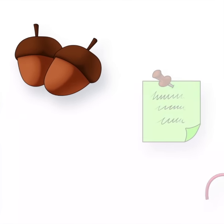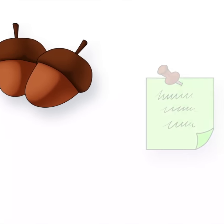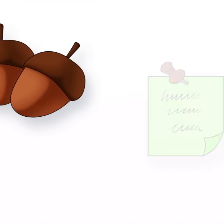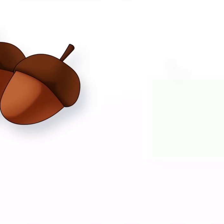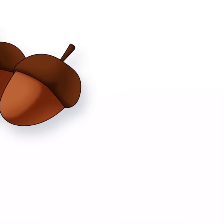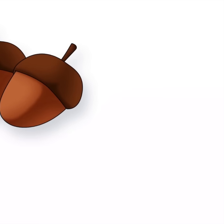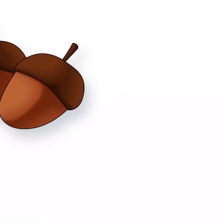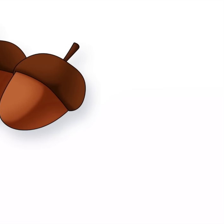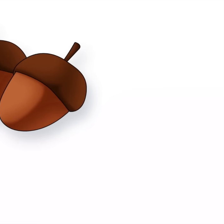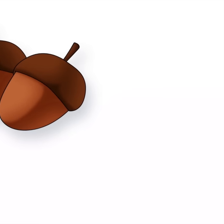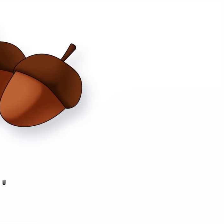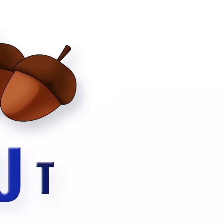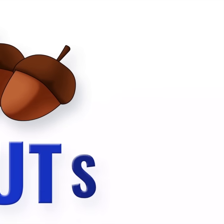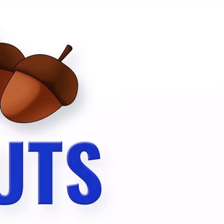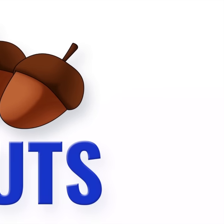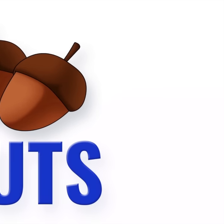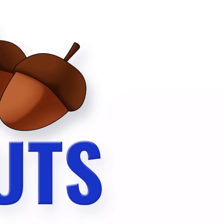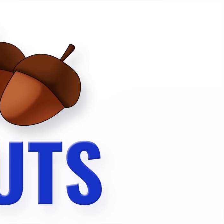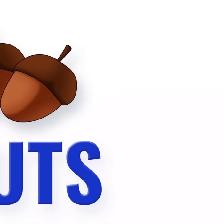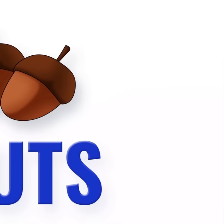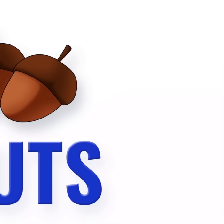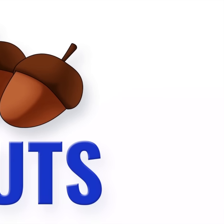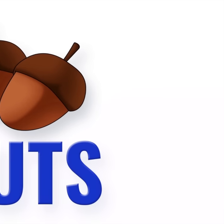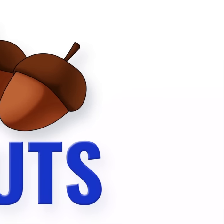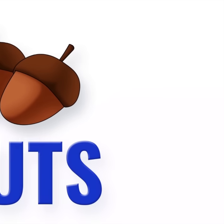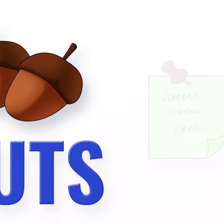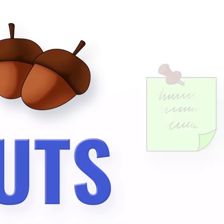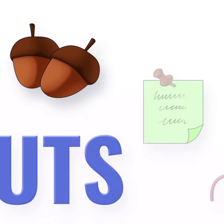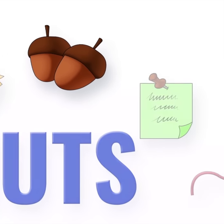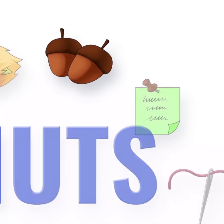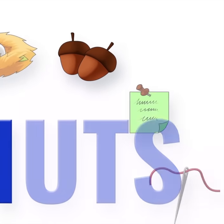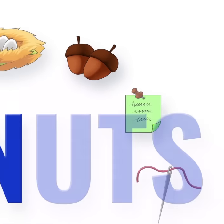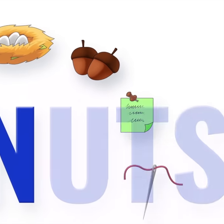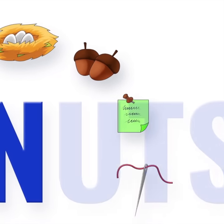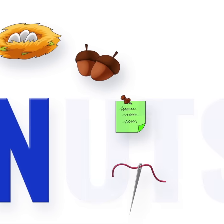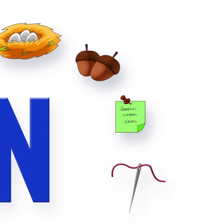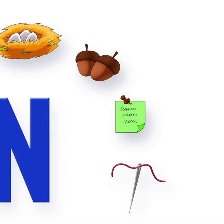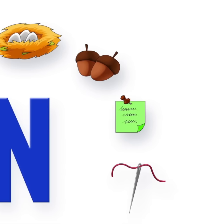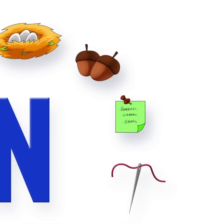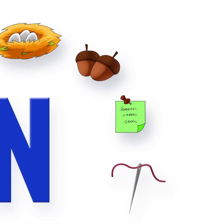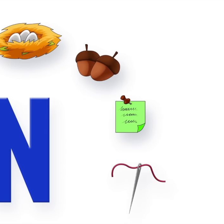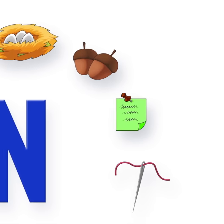practice on Then